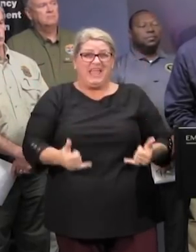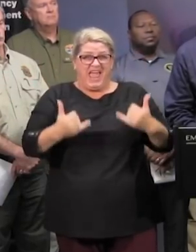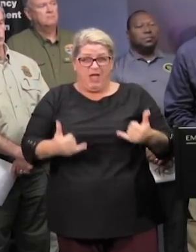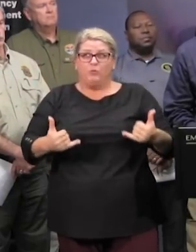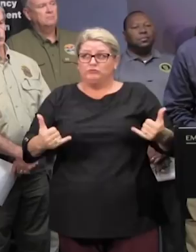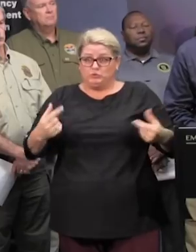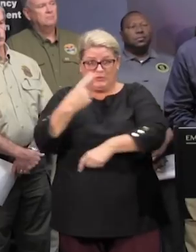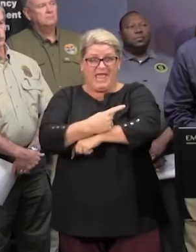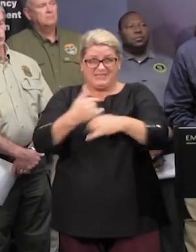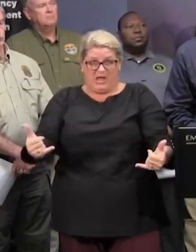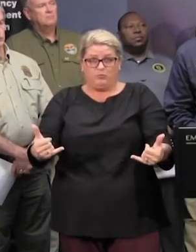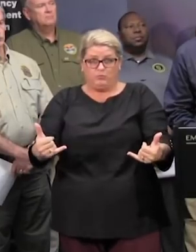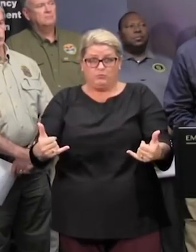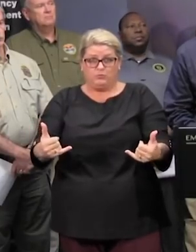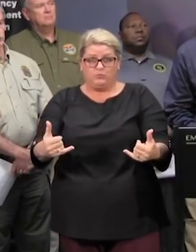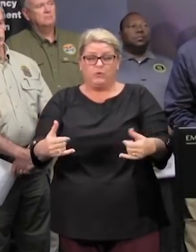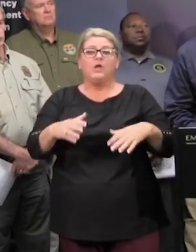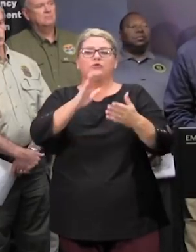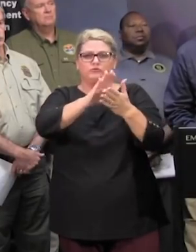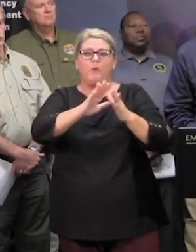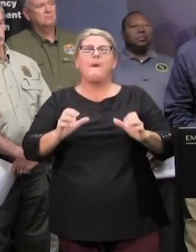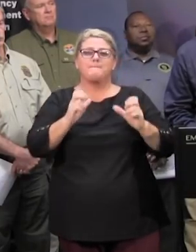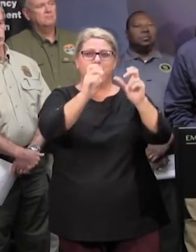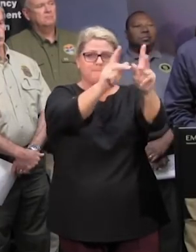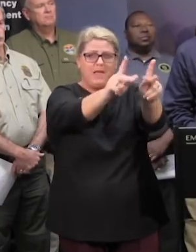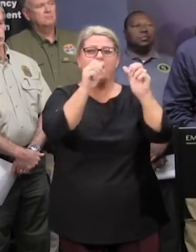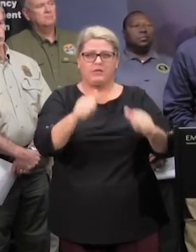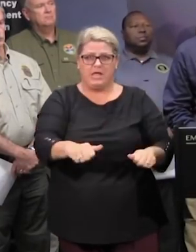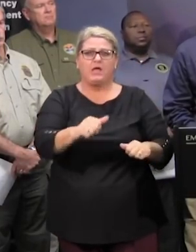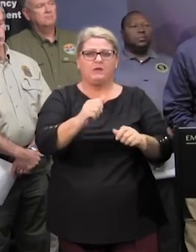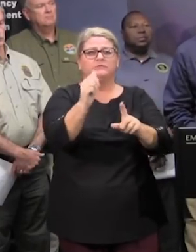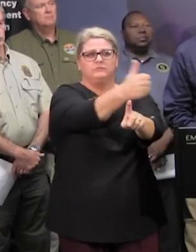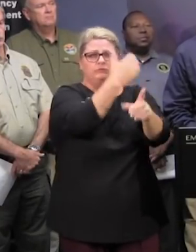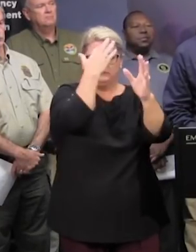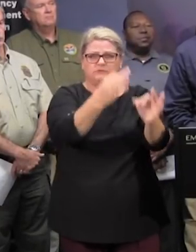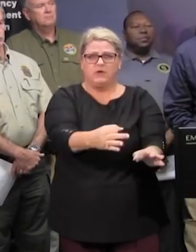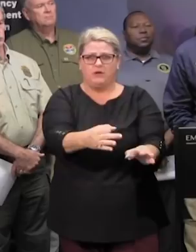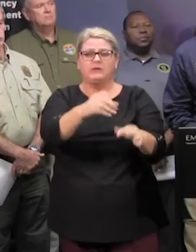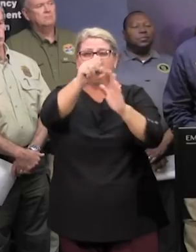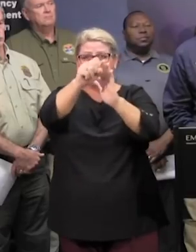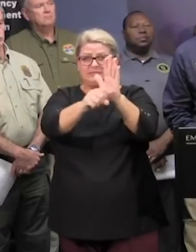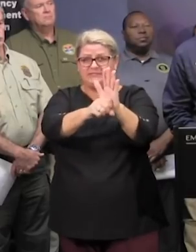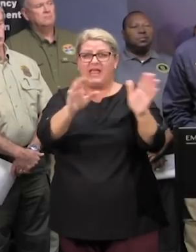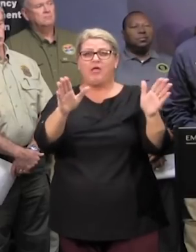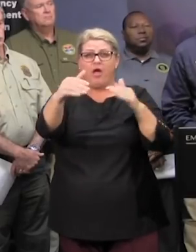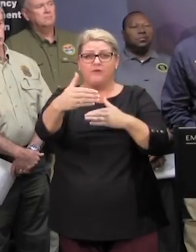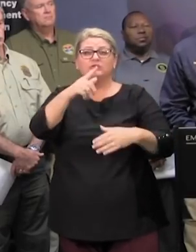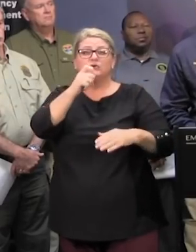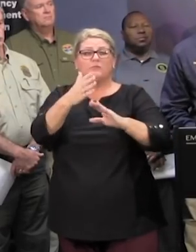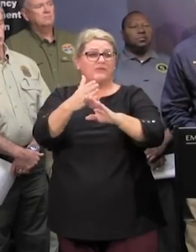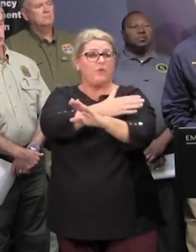immediately returned to the local school authorities and all state offices previously closed